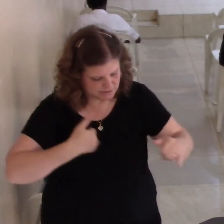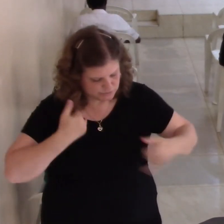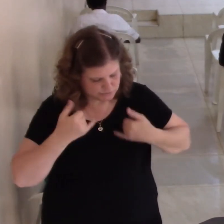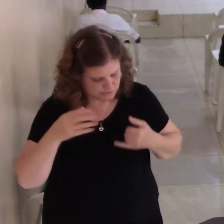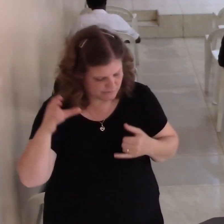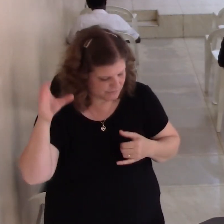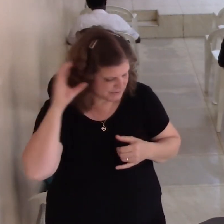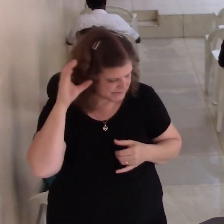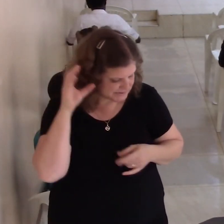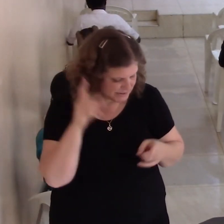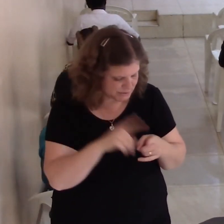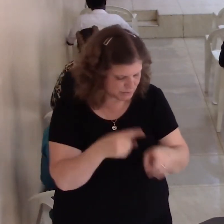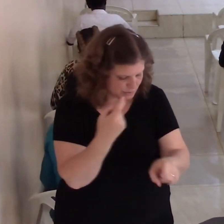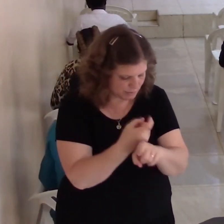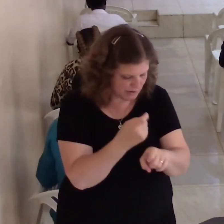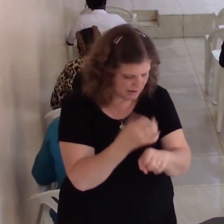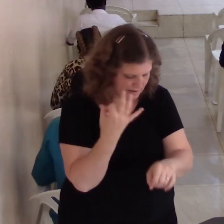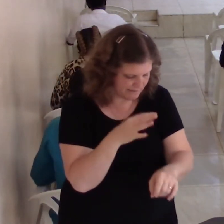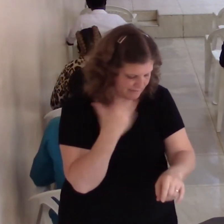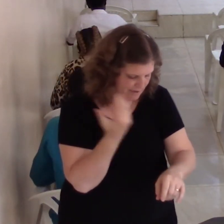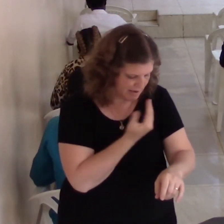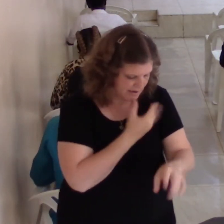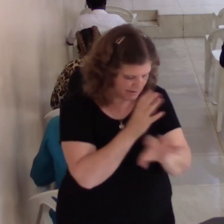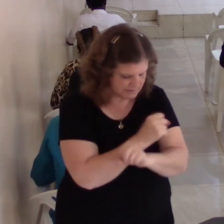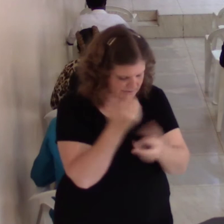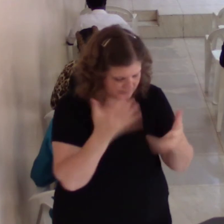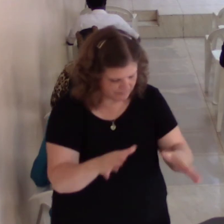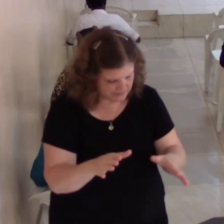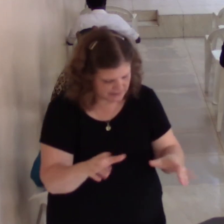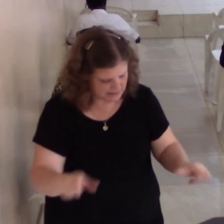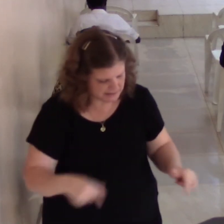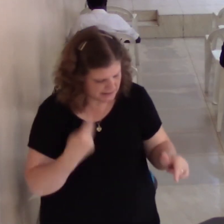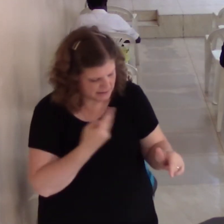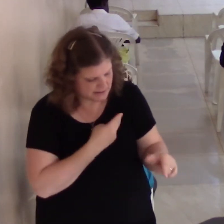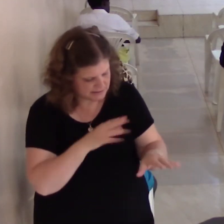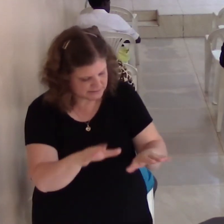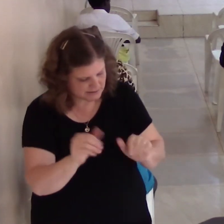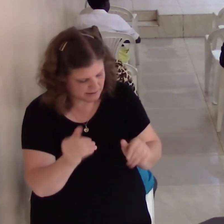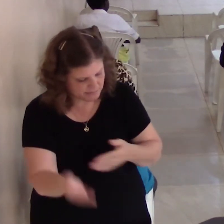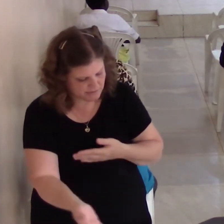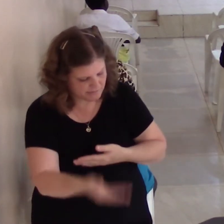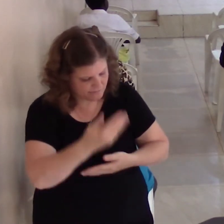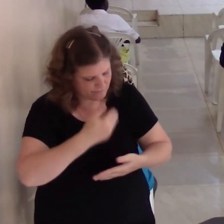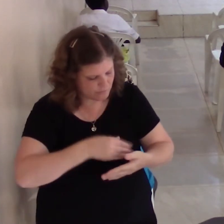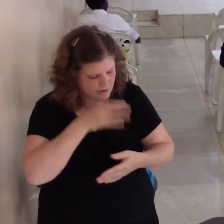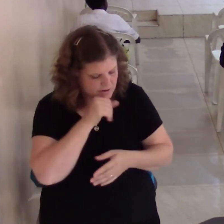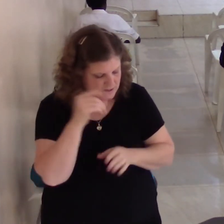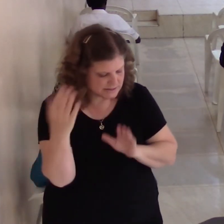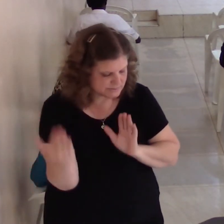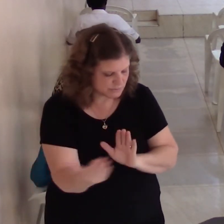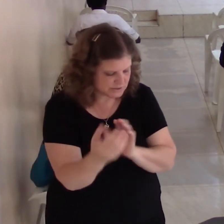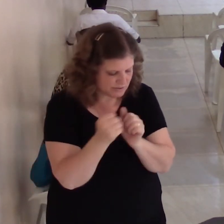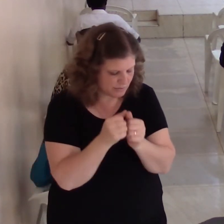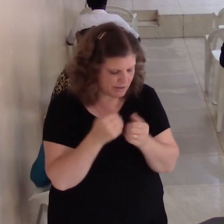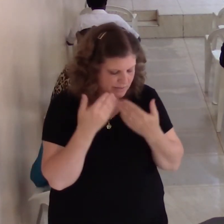Let us pray for his presence with light. Thanksgiving, make the joy of the noise unto him with songs.